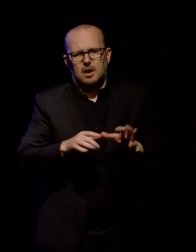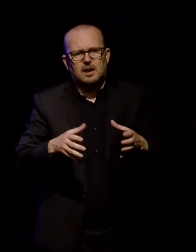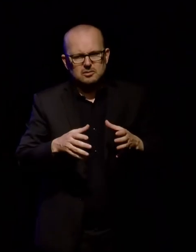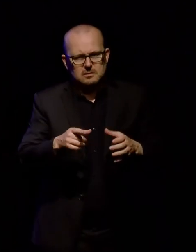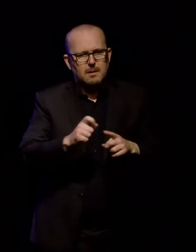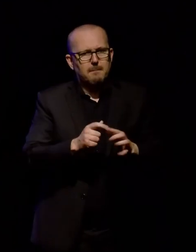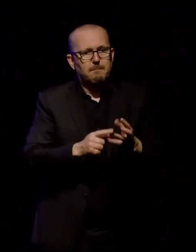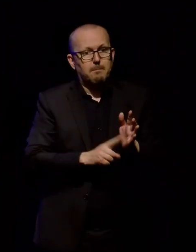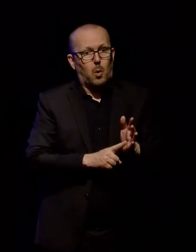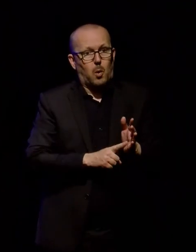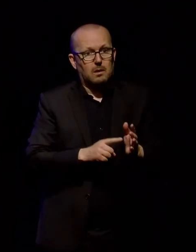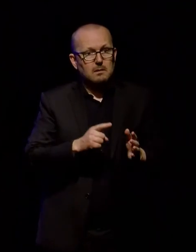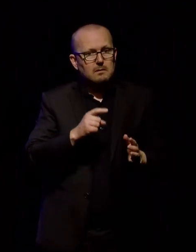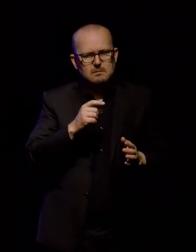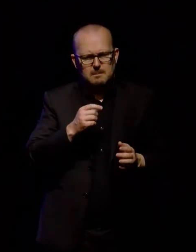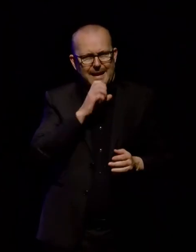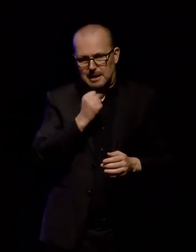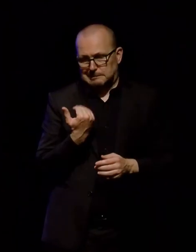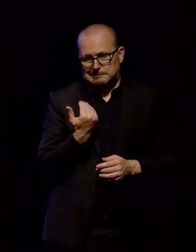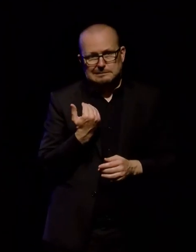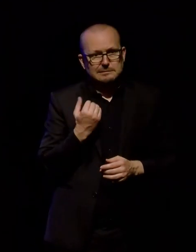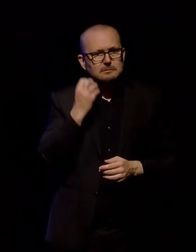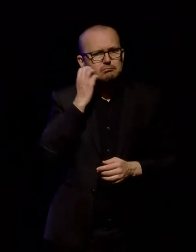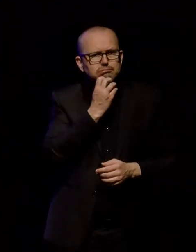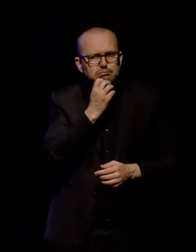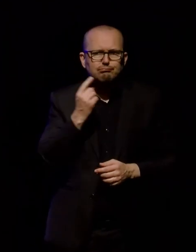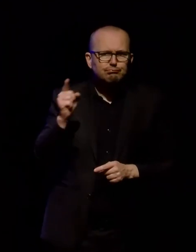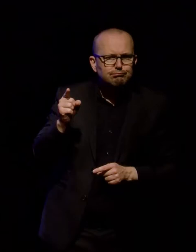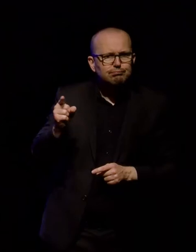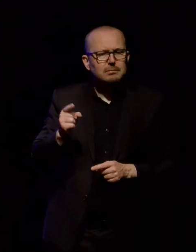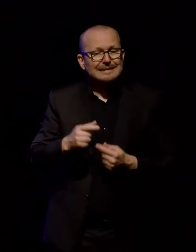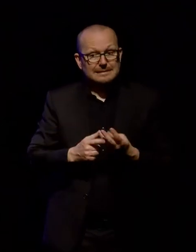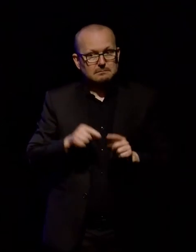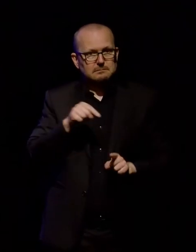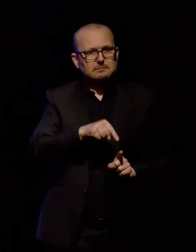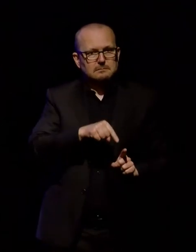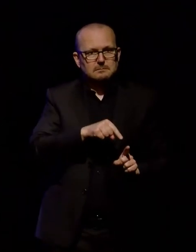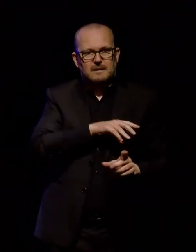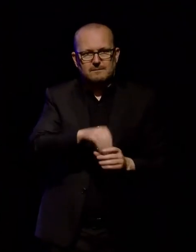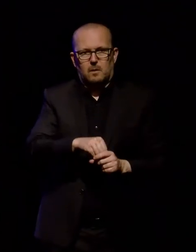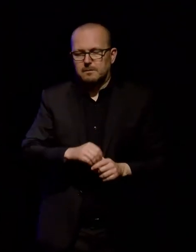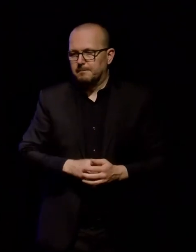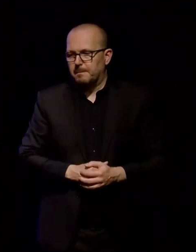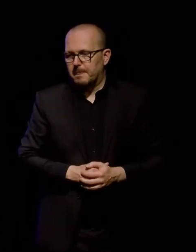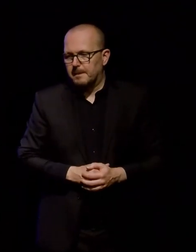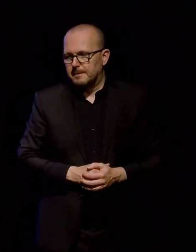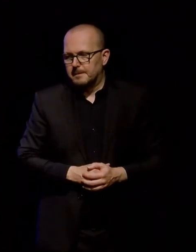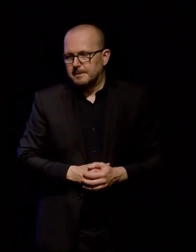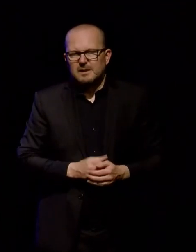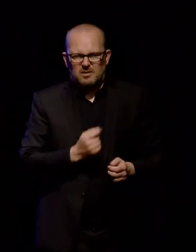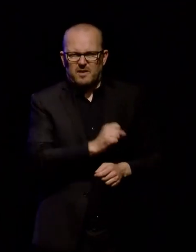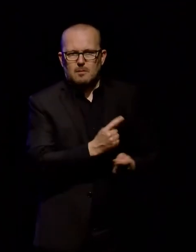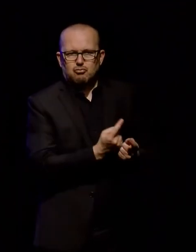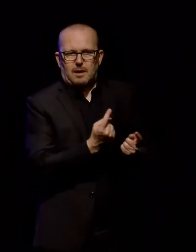Limited talked a couple of slides, a couple of talks earlier, which is a product run by Vernon